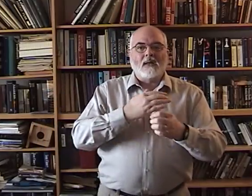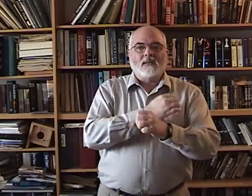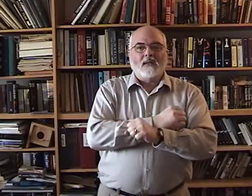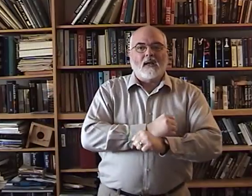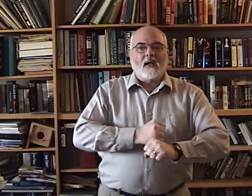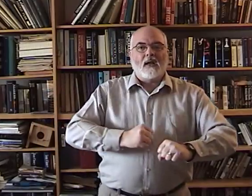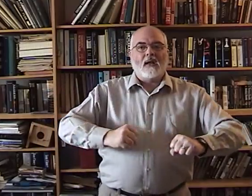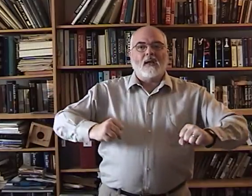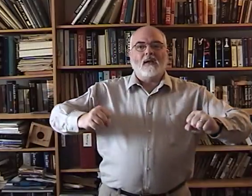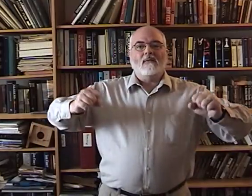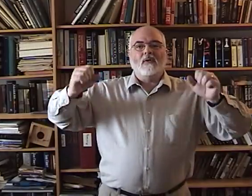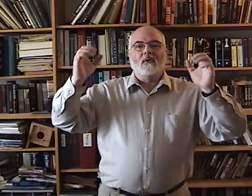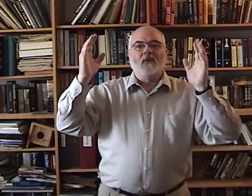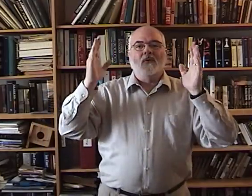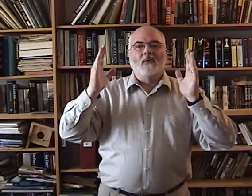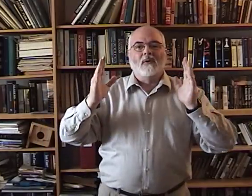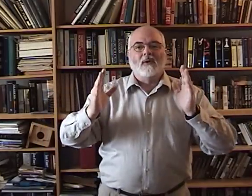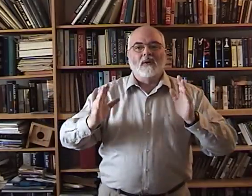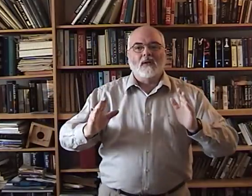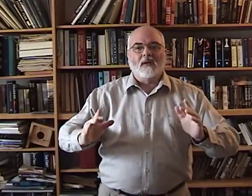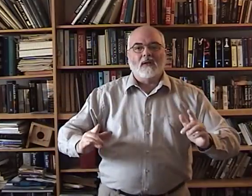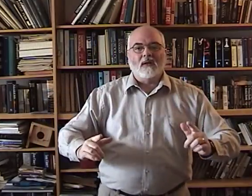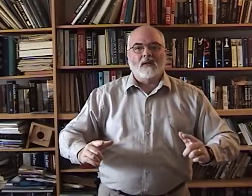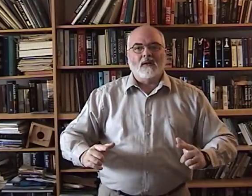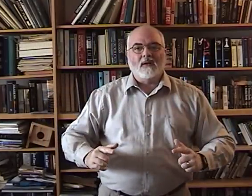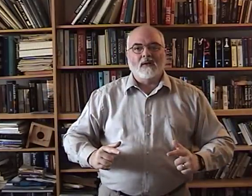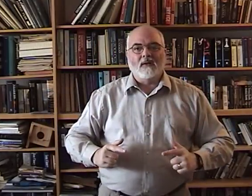savior my savior lives